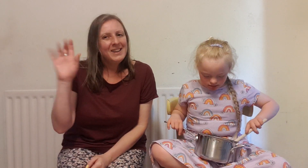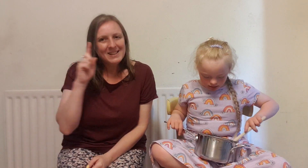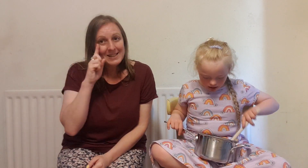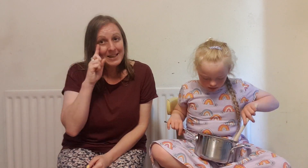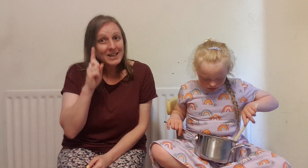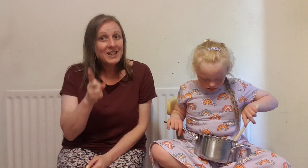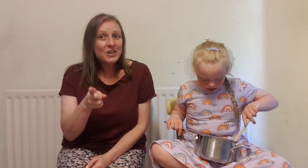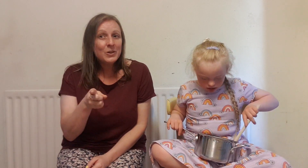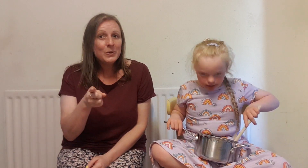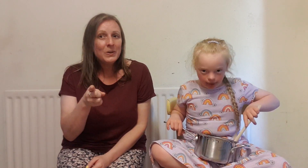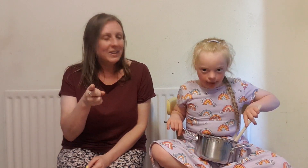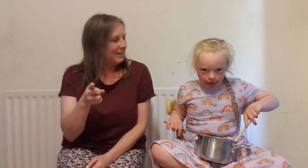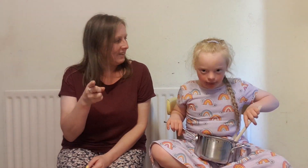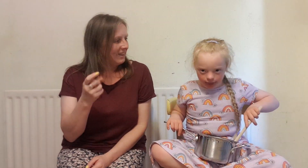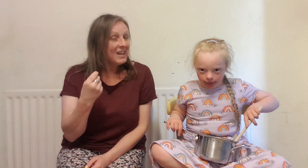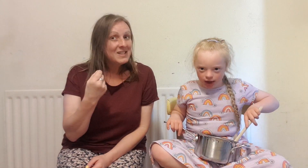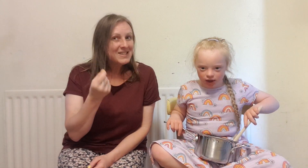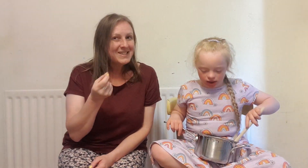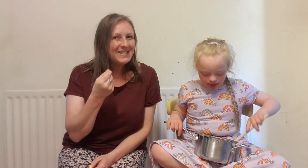See you soon.